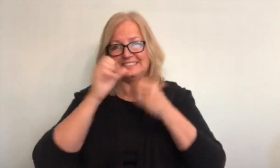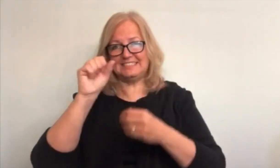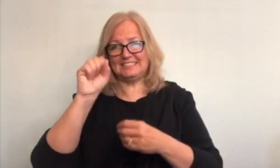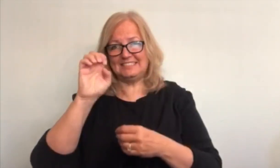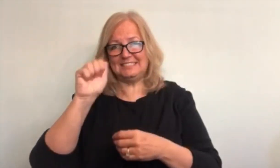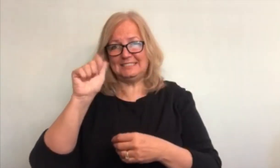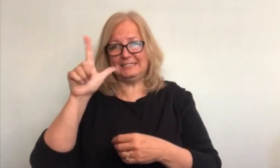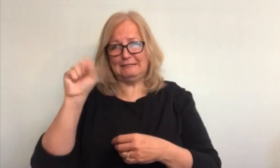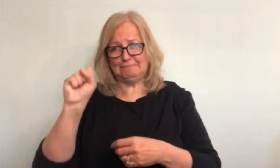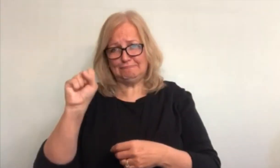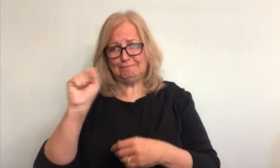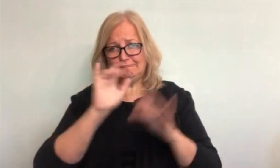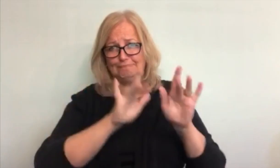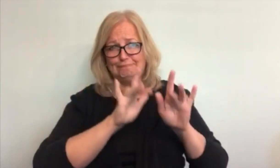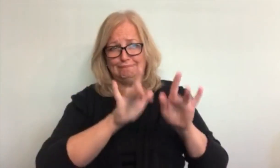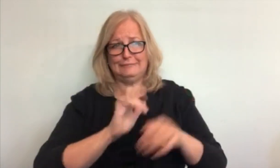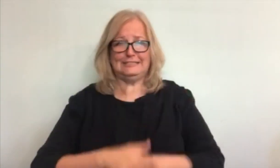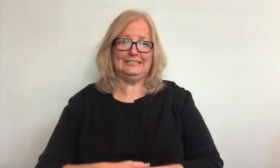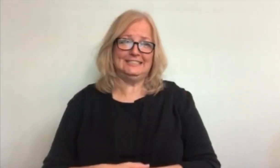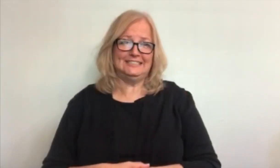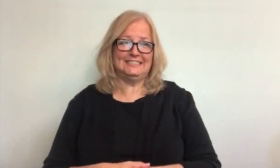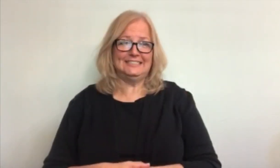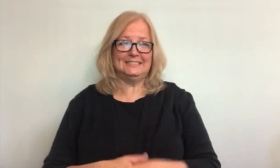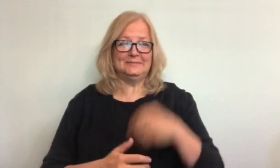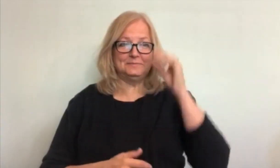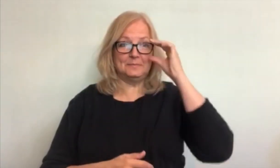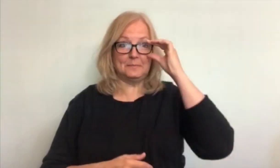Their diet consists mostly of seal. Poor seals.